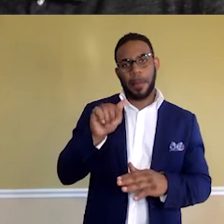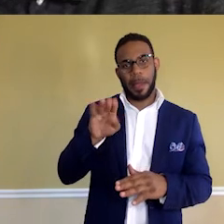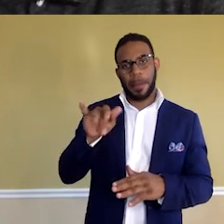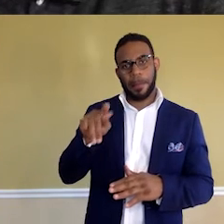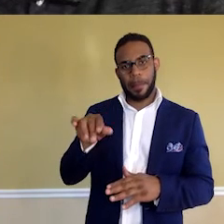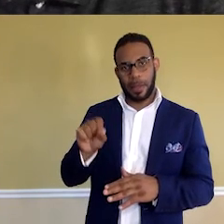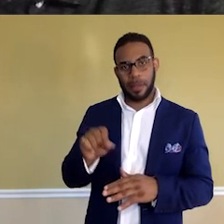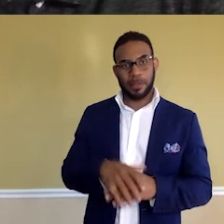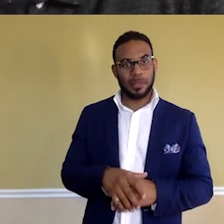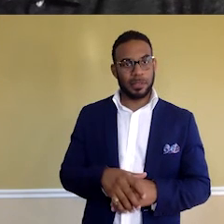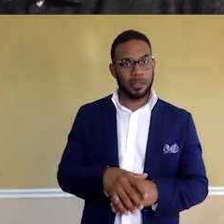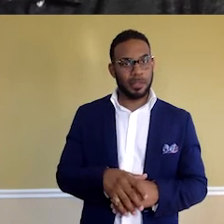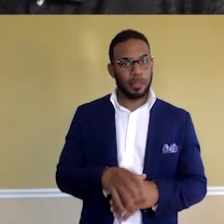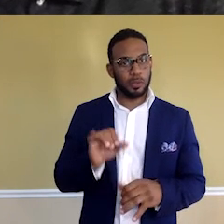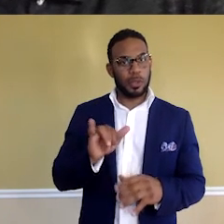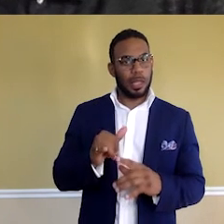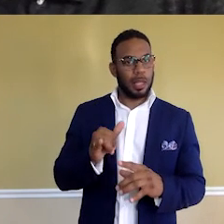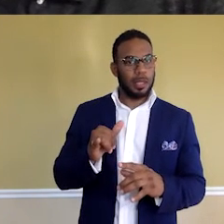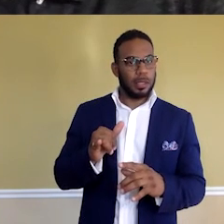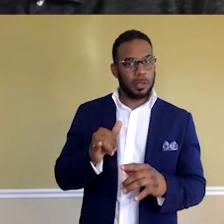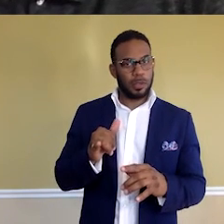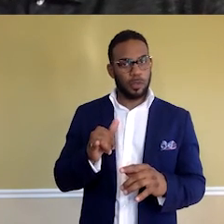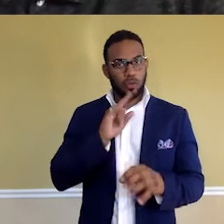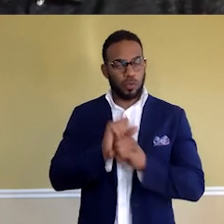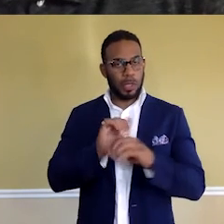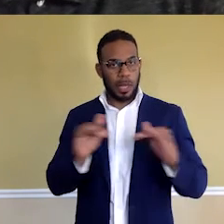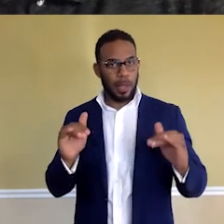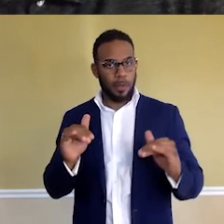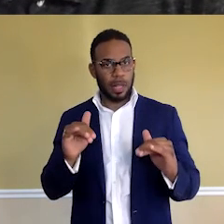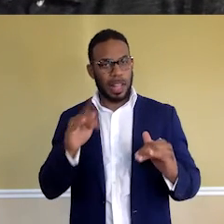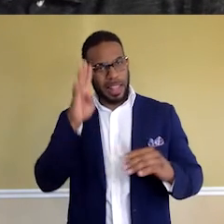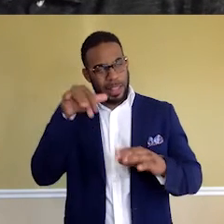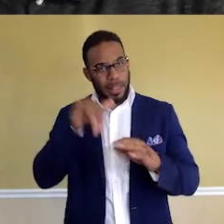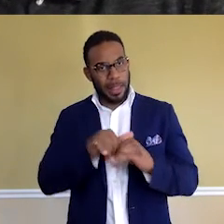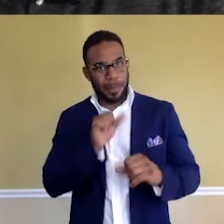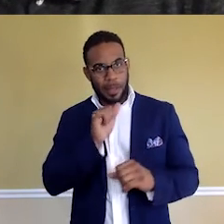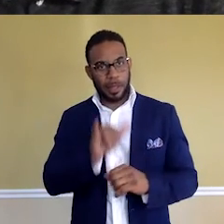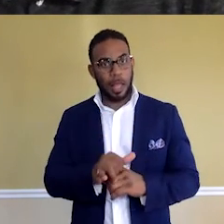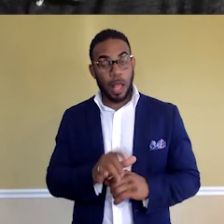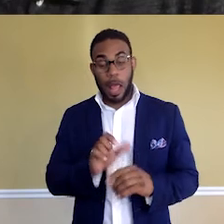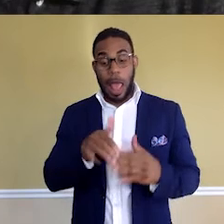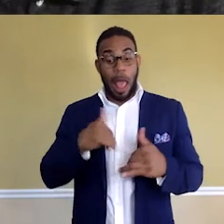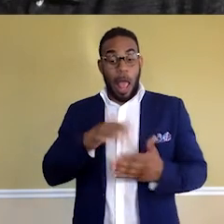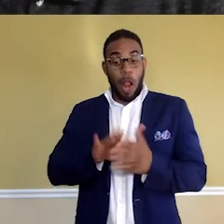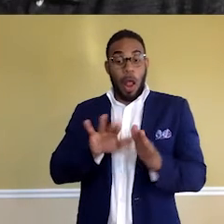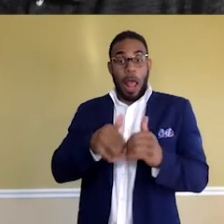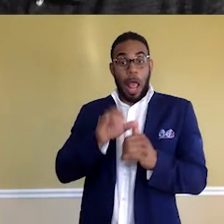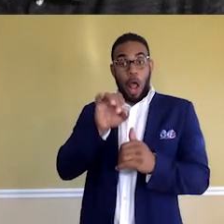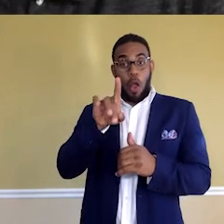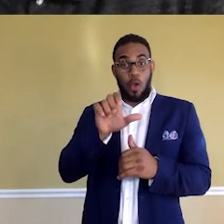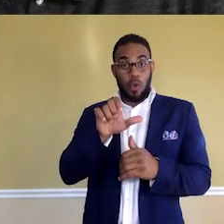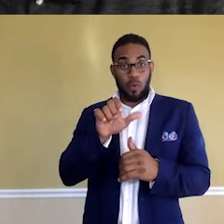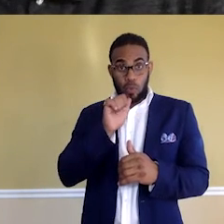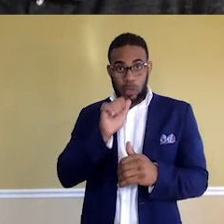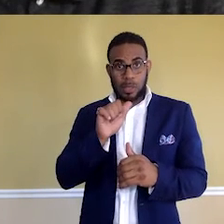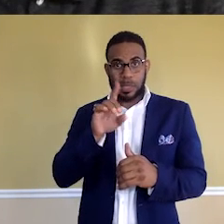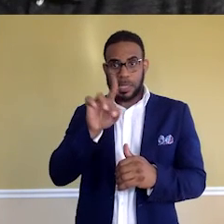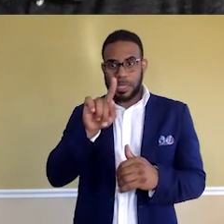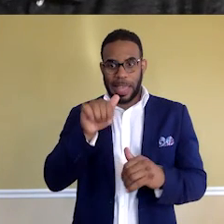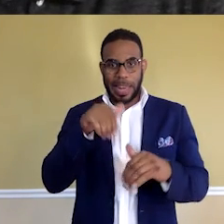If you could do that math now, $3 was about 100 megabytes before. The way I learned how to code was really, really tricky because I